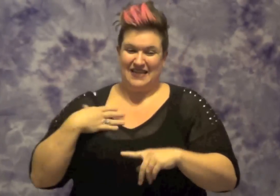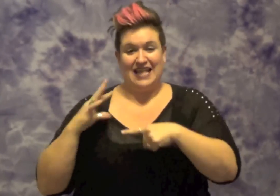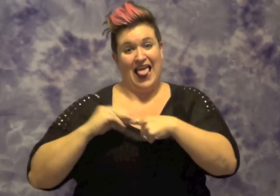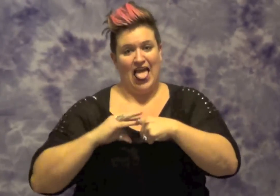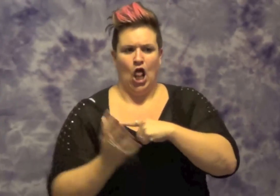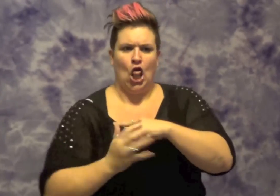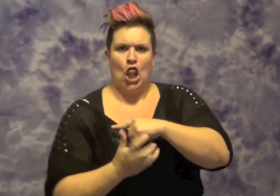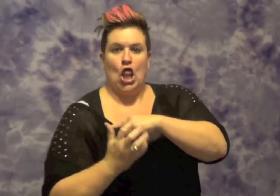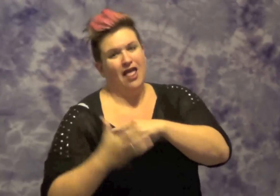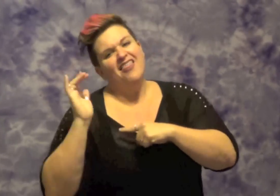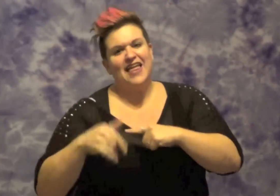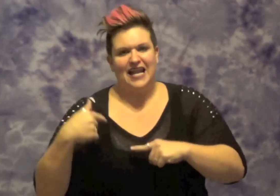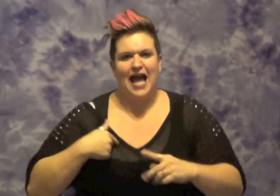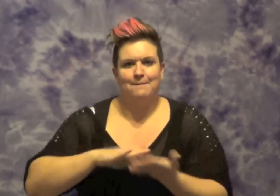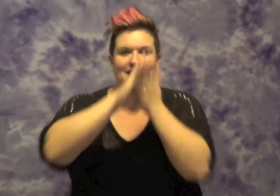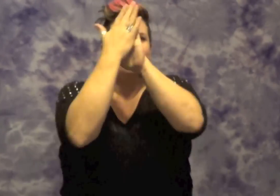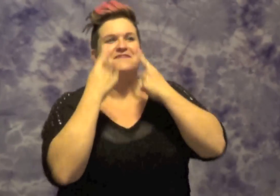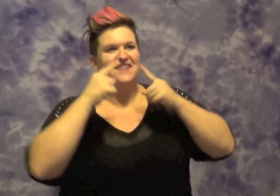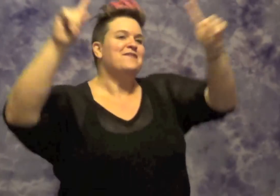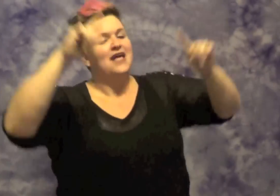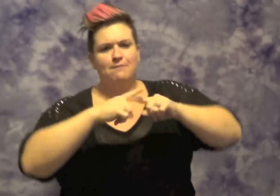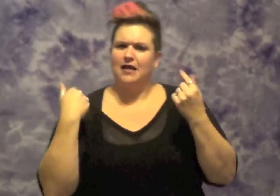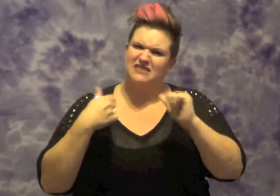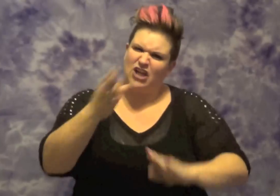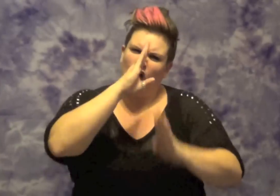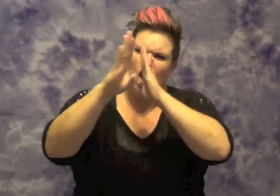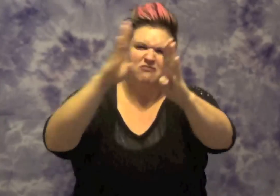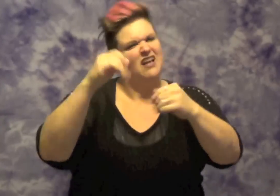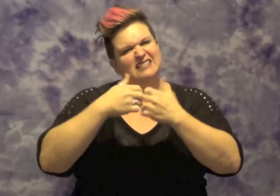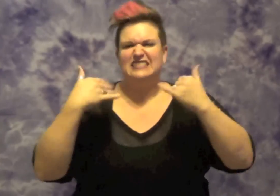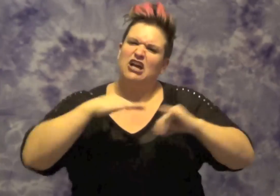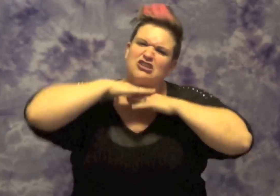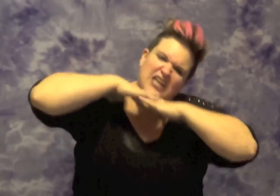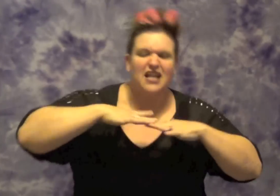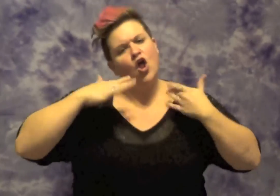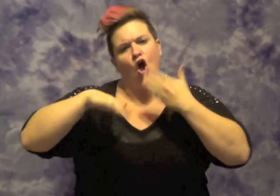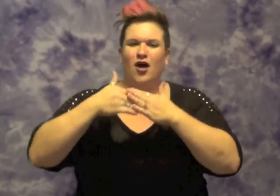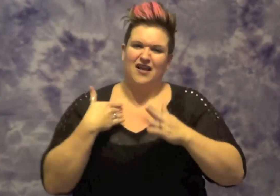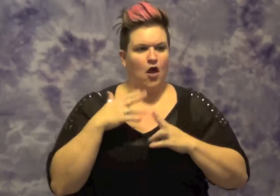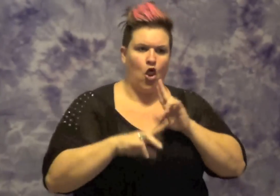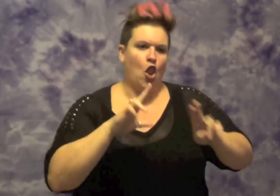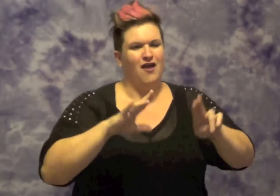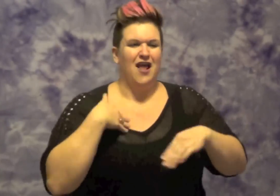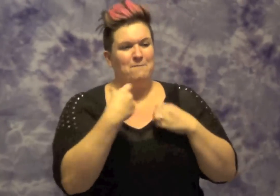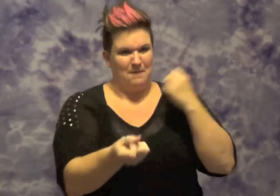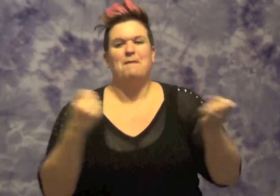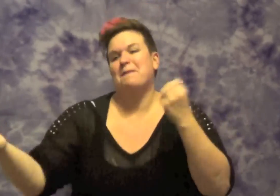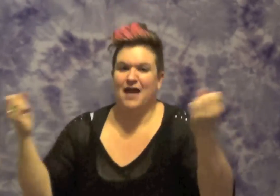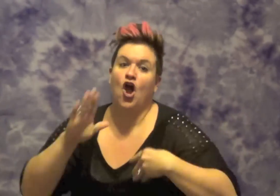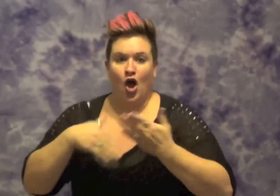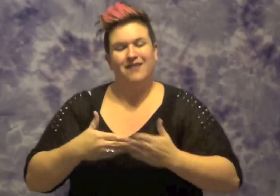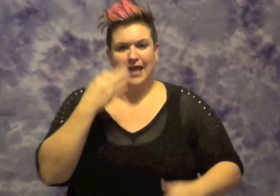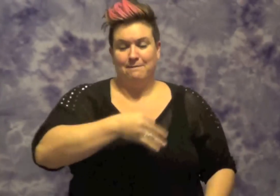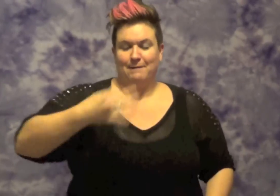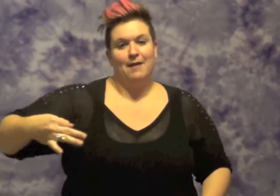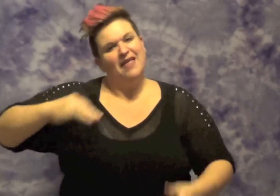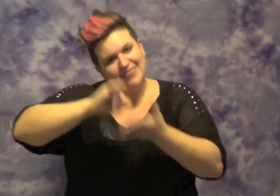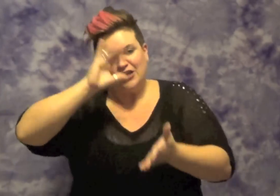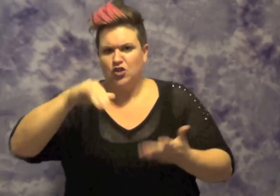on his nutsack. I'm an MC, still is honest, but as rude and as indecent as all hell syllables. Killaholic, killamori. This sliggity-gibbity-hibbity-hip-hop, you really want to get into a person